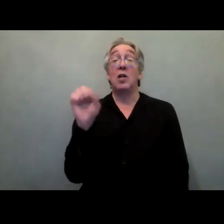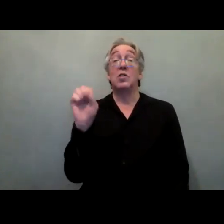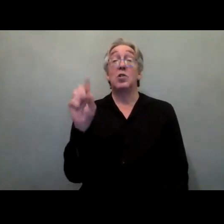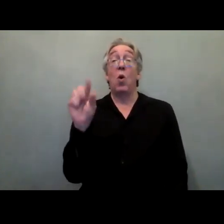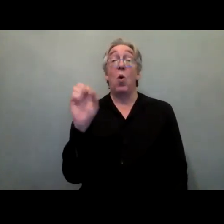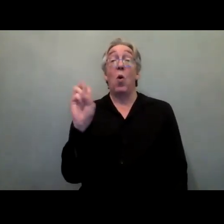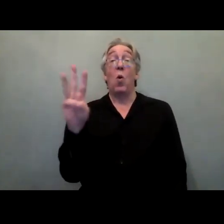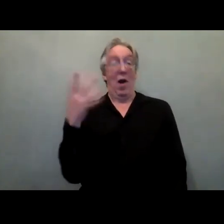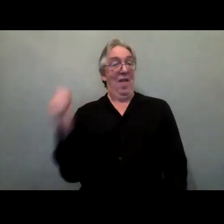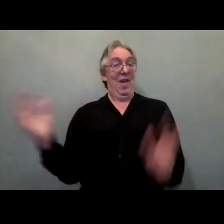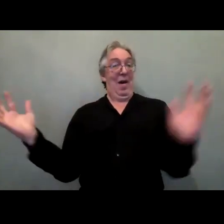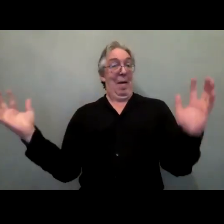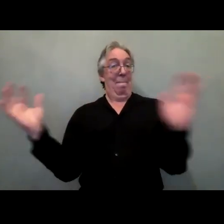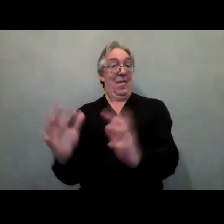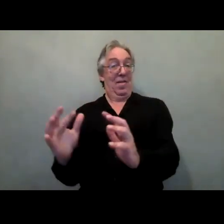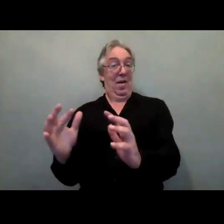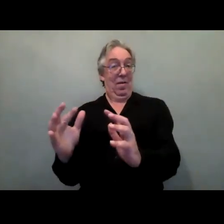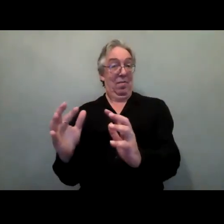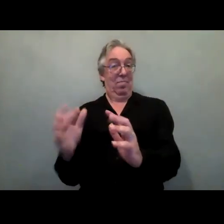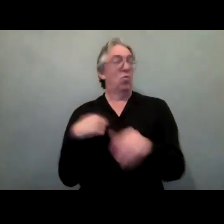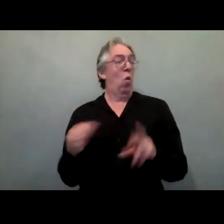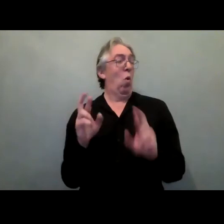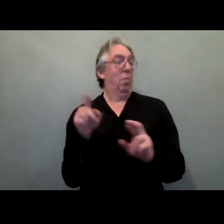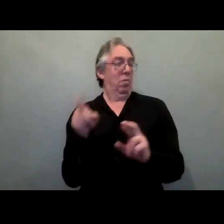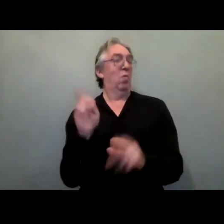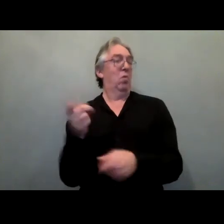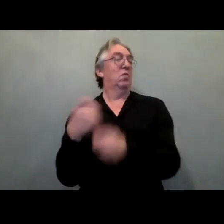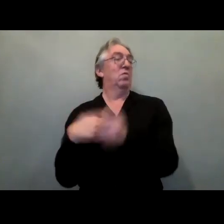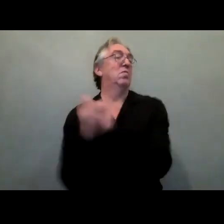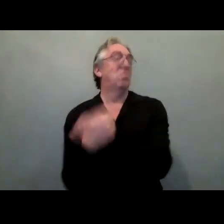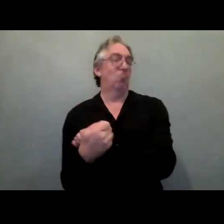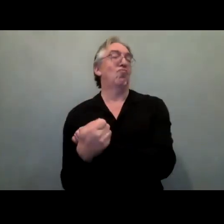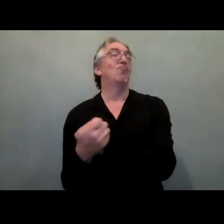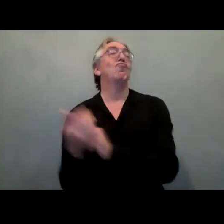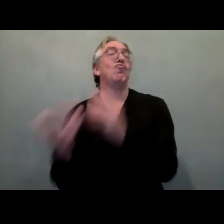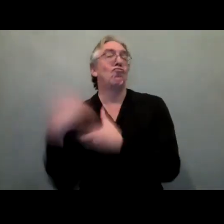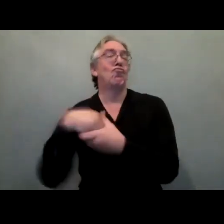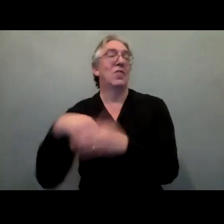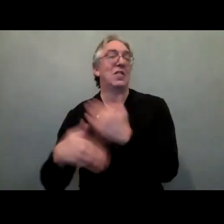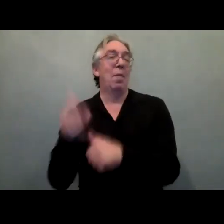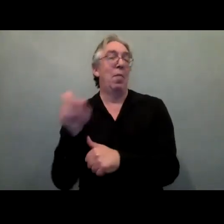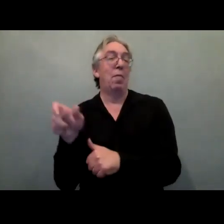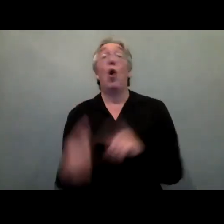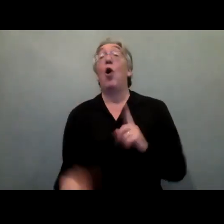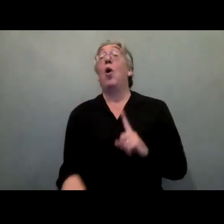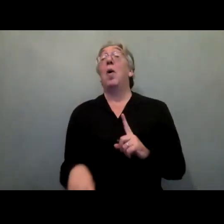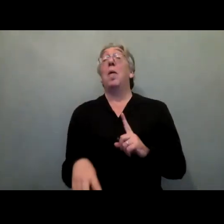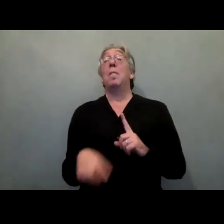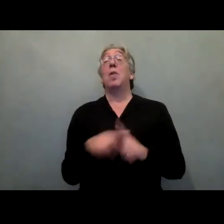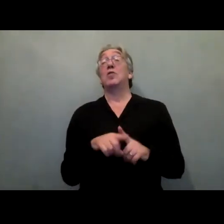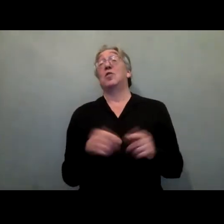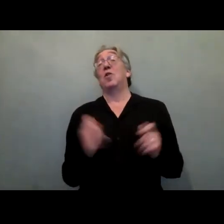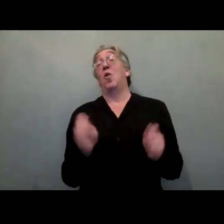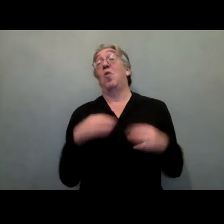that that event is disability inclusive. And of course, to work together to support EIDA and the Norwegian